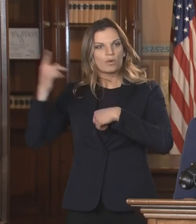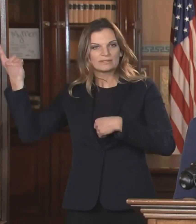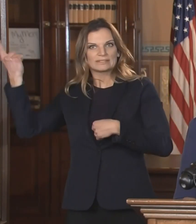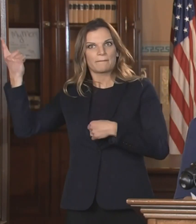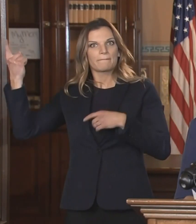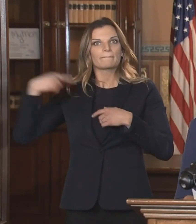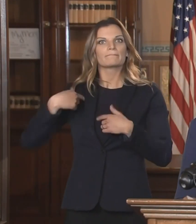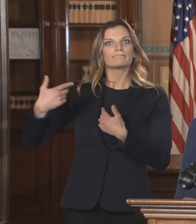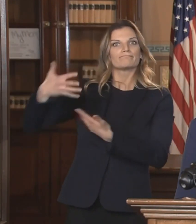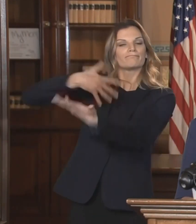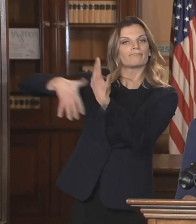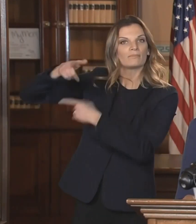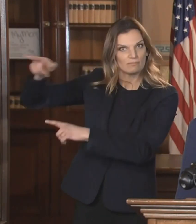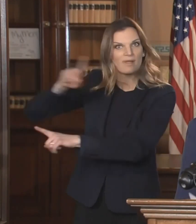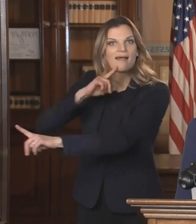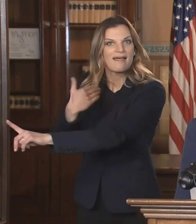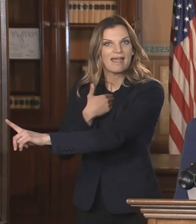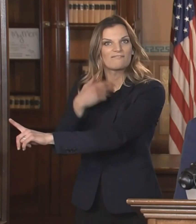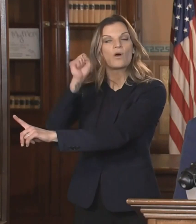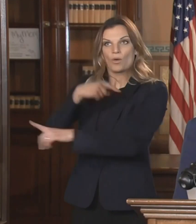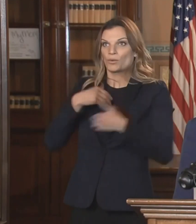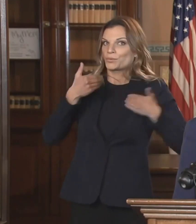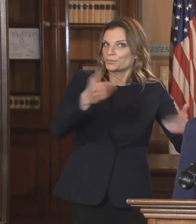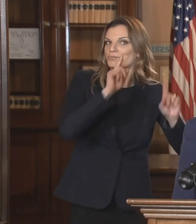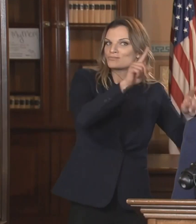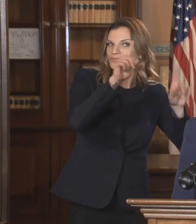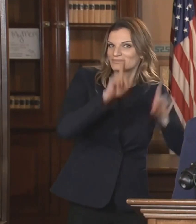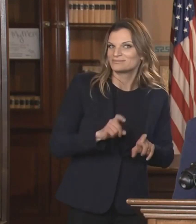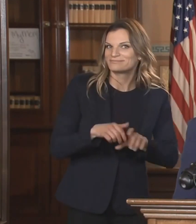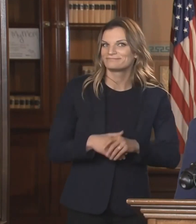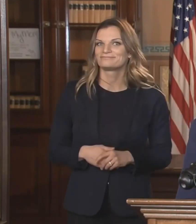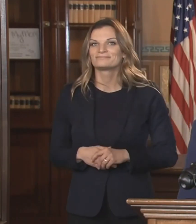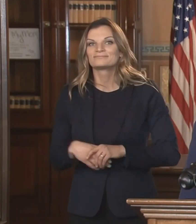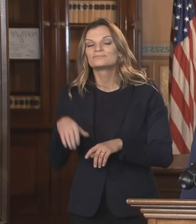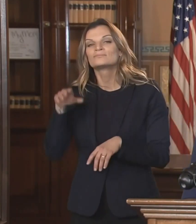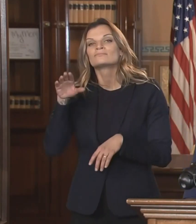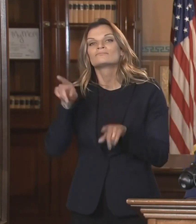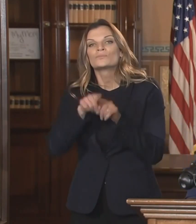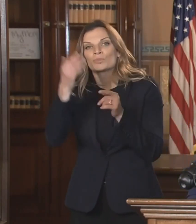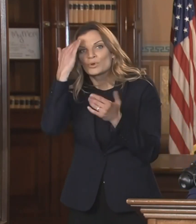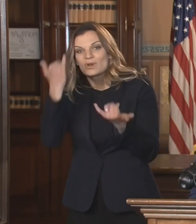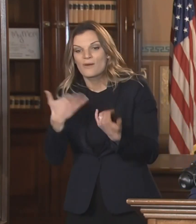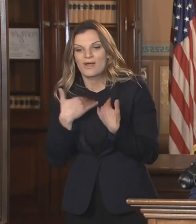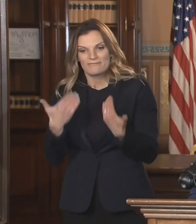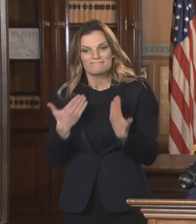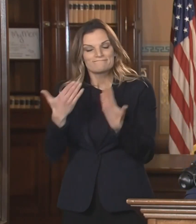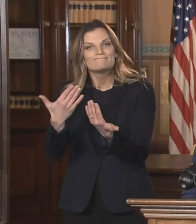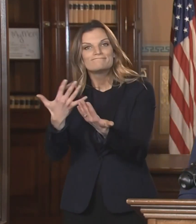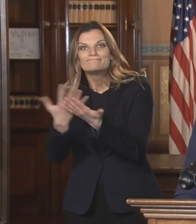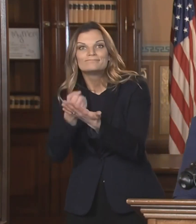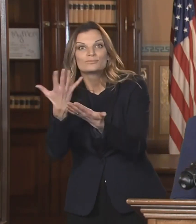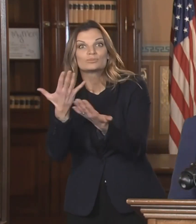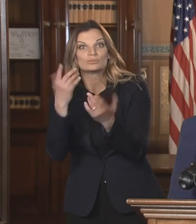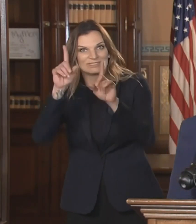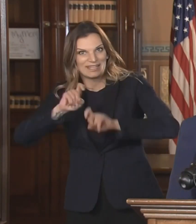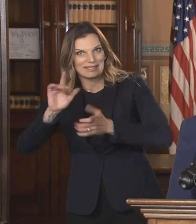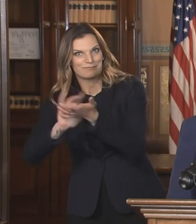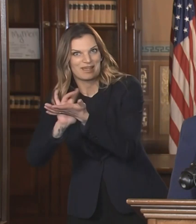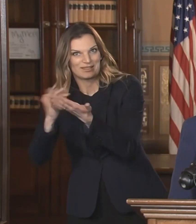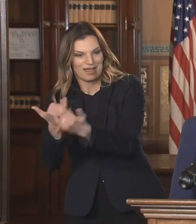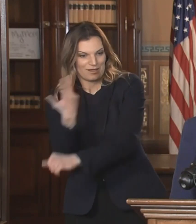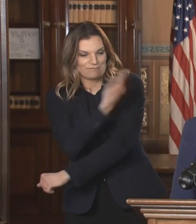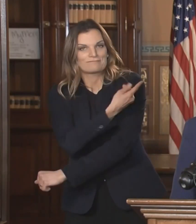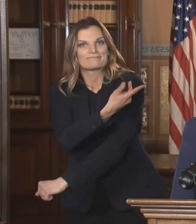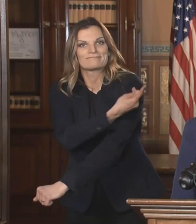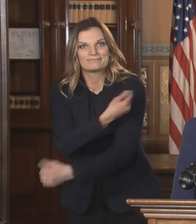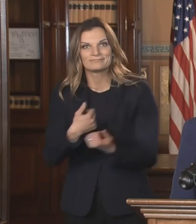available. As many of you know, there are several vaccines that are currently undergoing clinical trials to vaccine